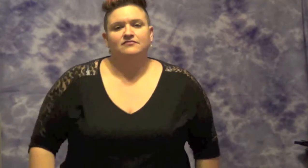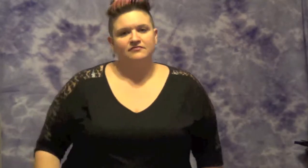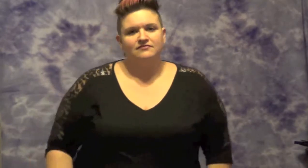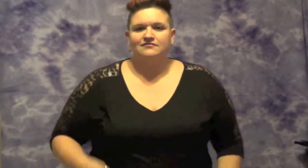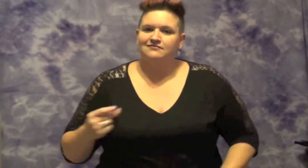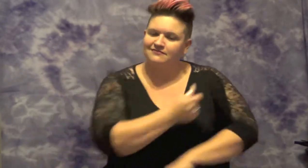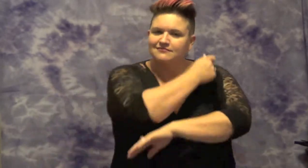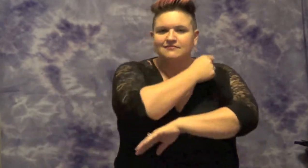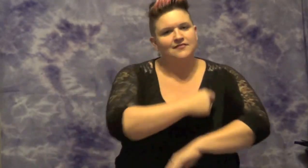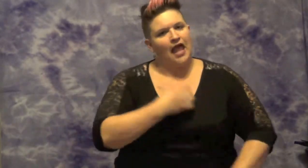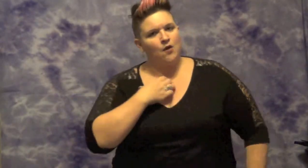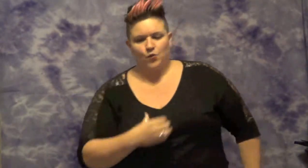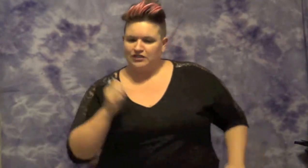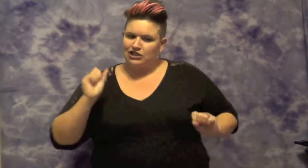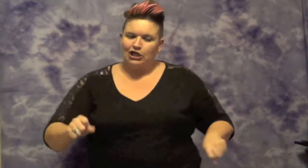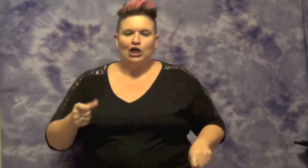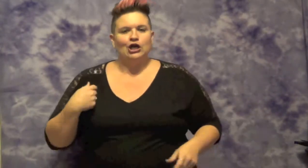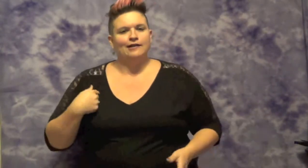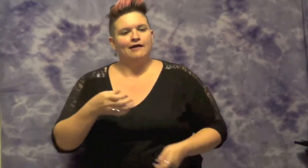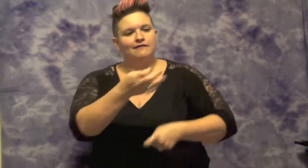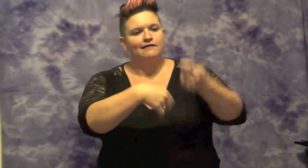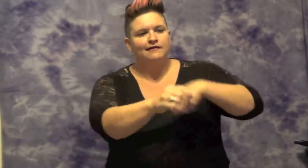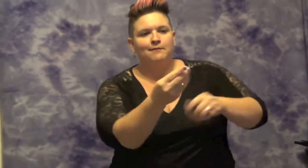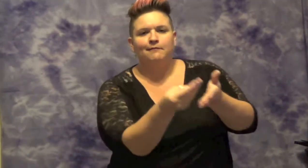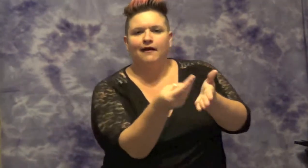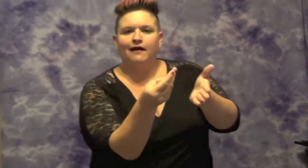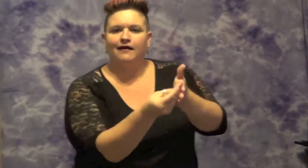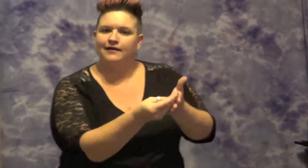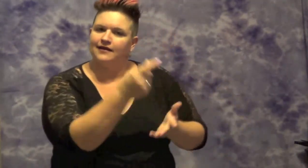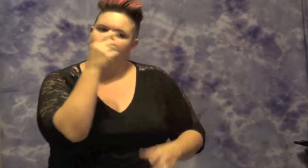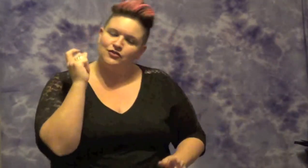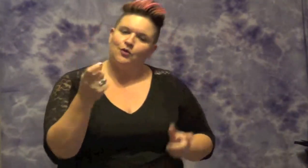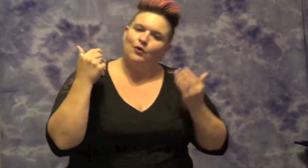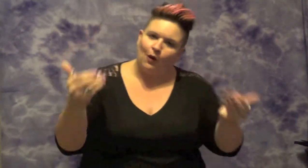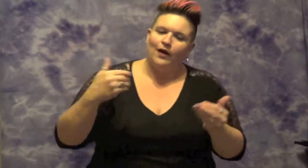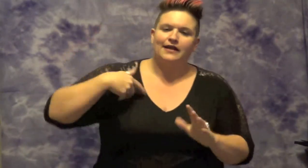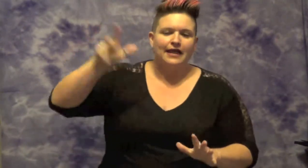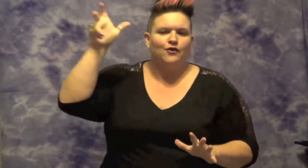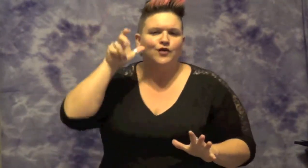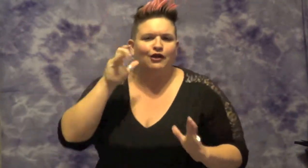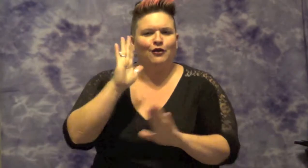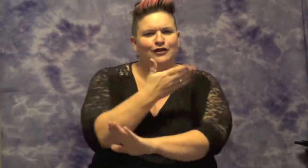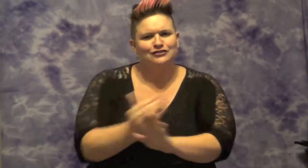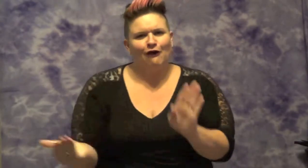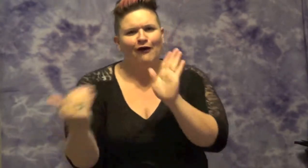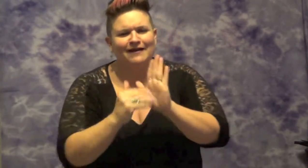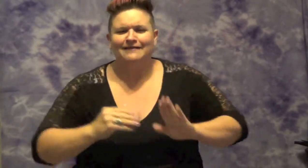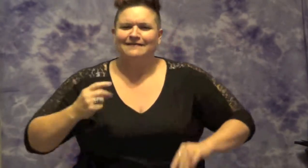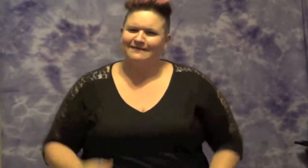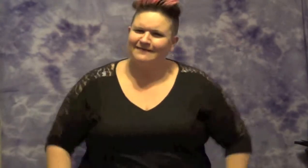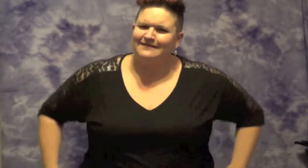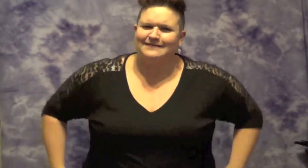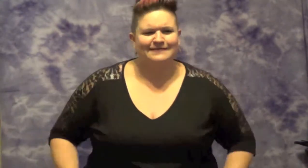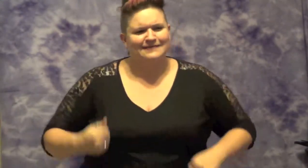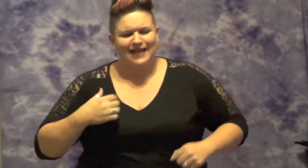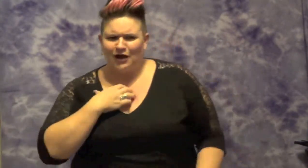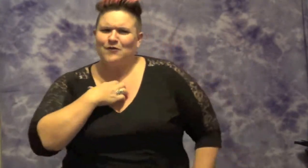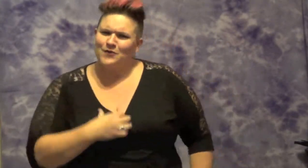I'd have gave that DJ my last dime If he would have played it just one more time But a little